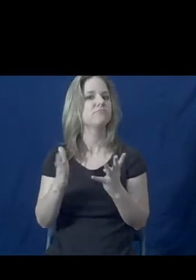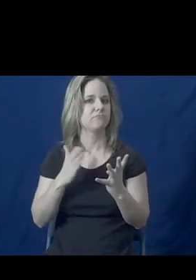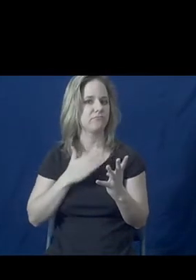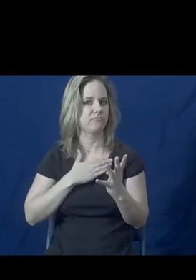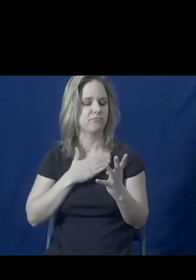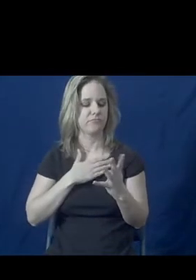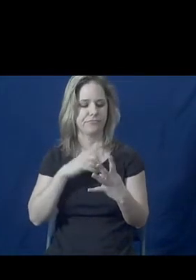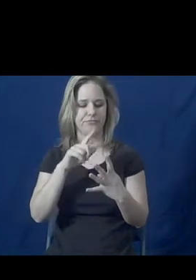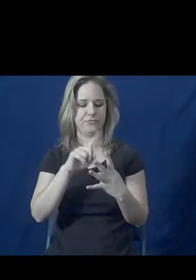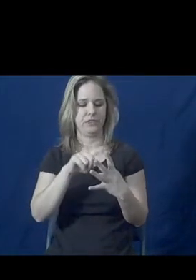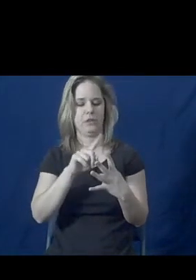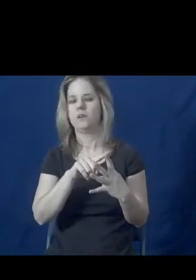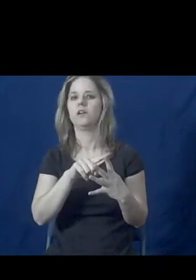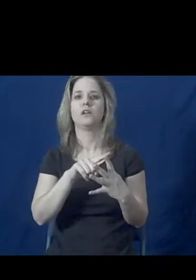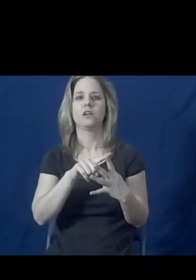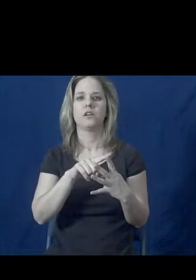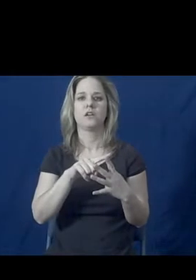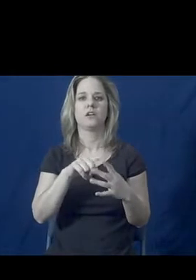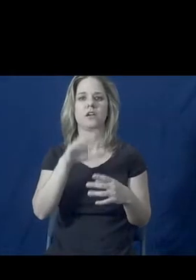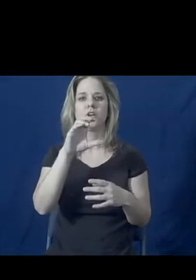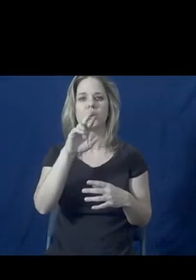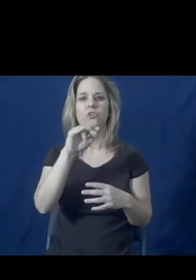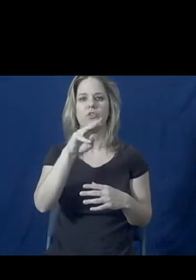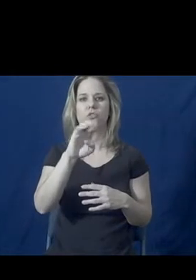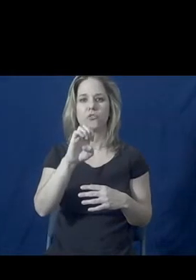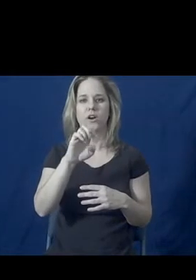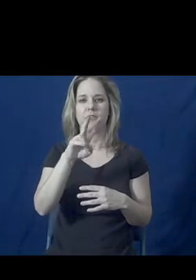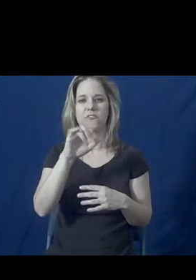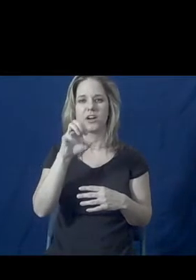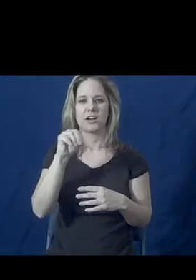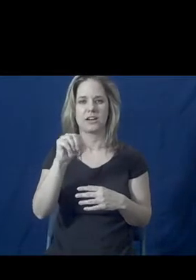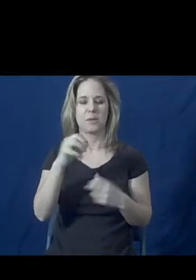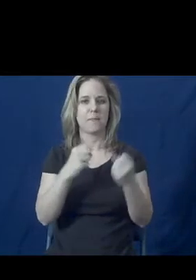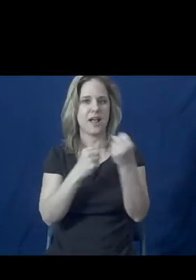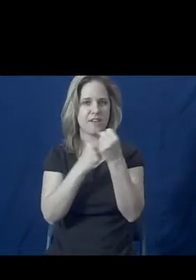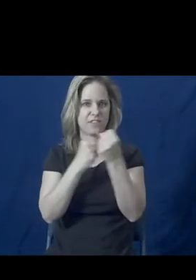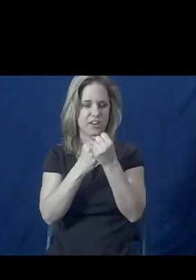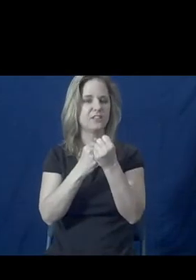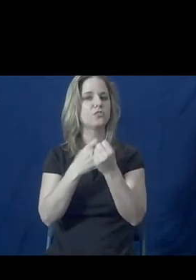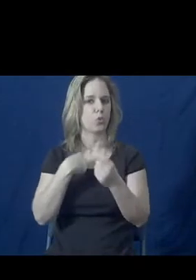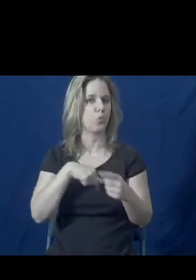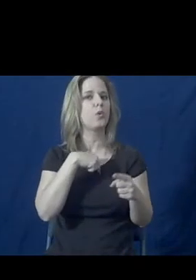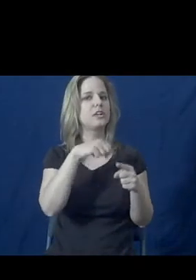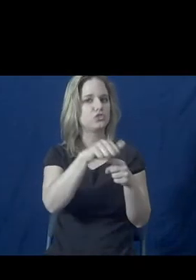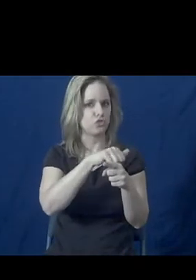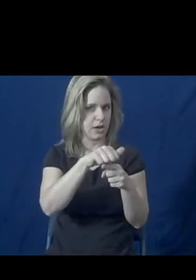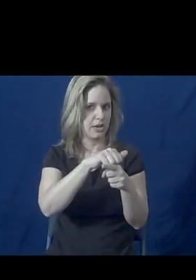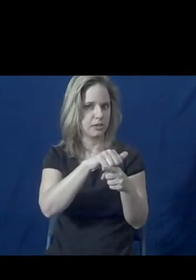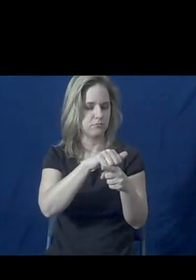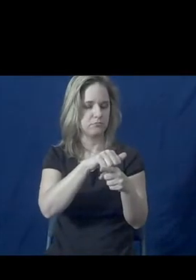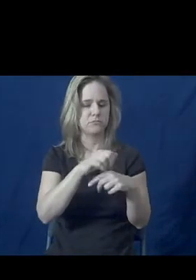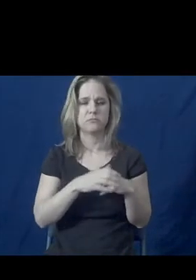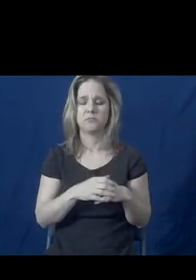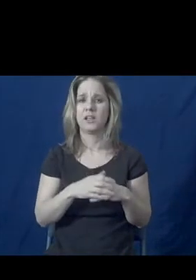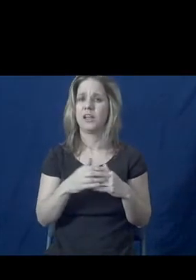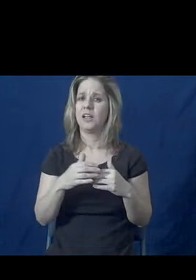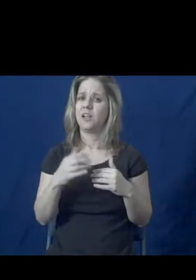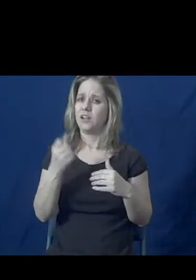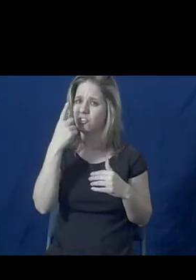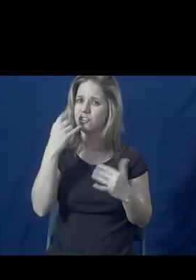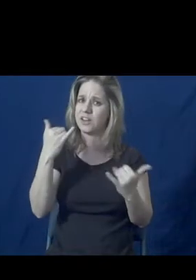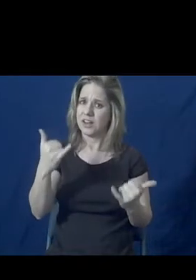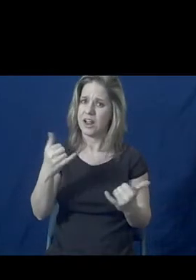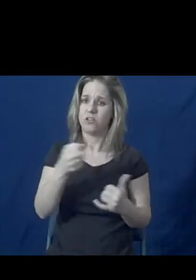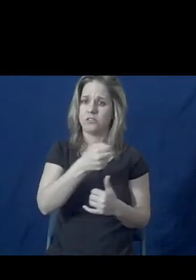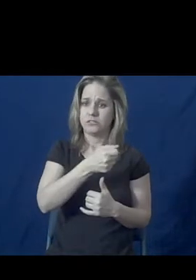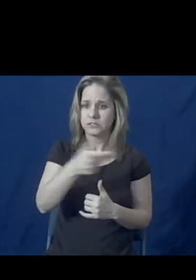we address. One is training for crime victim advocates, specifically. Now, today, there are a